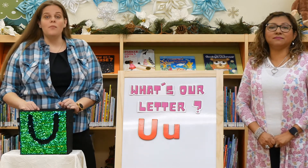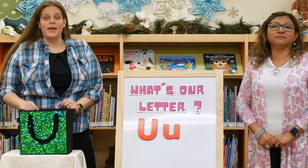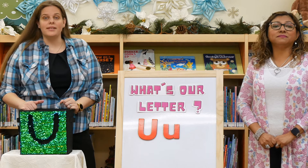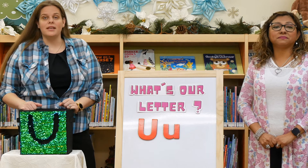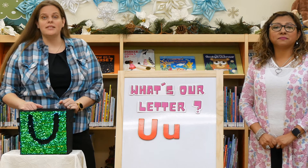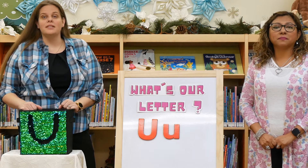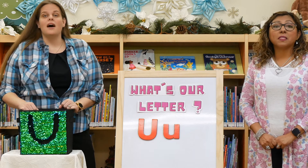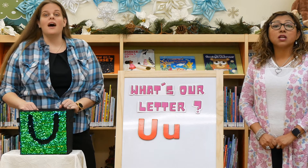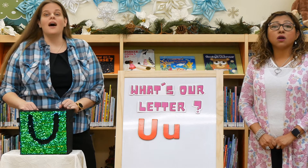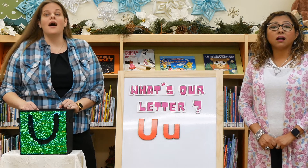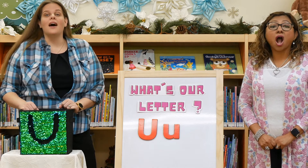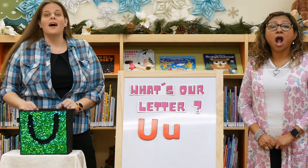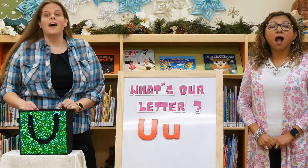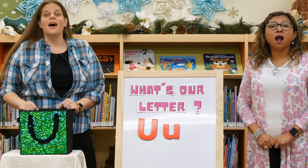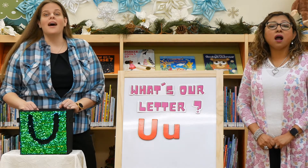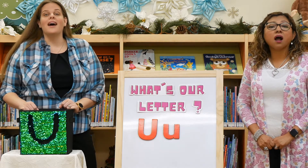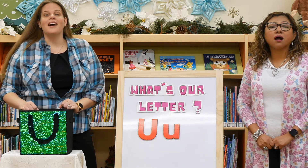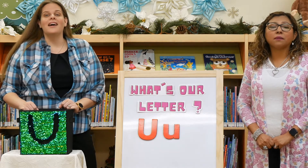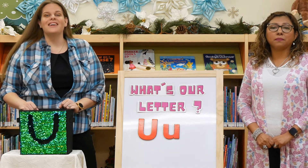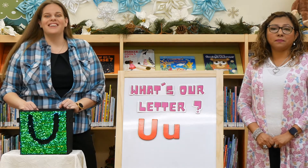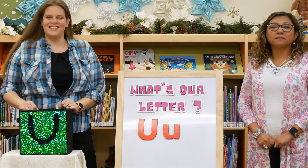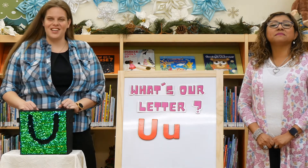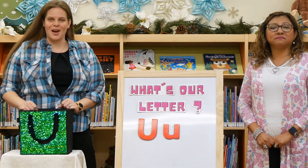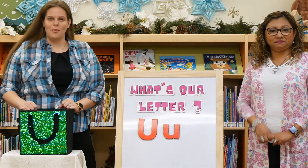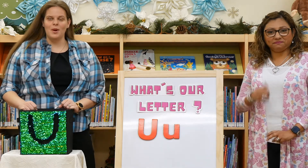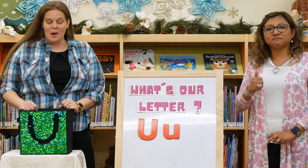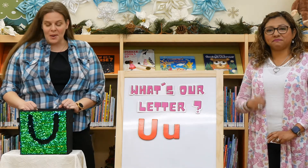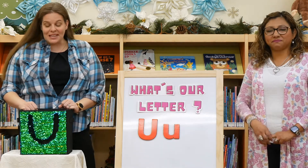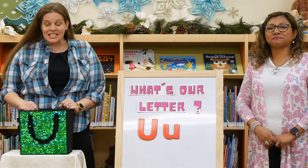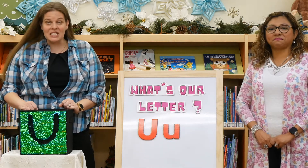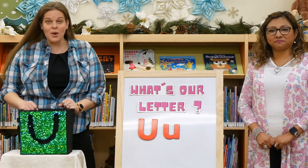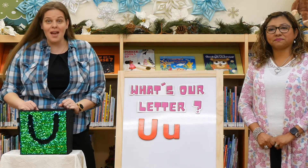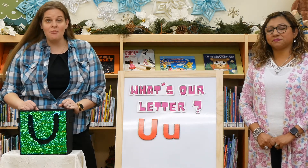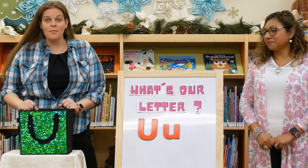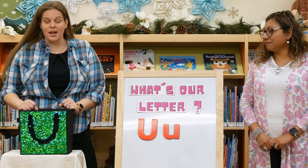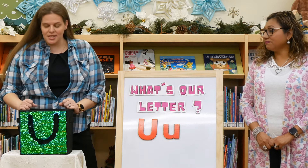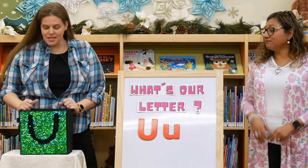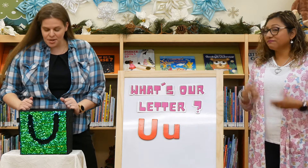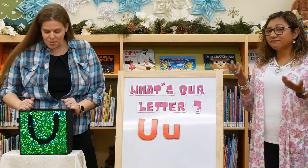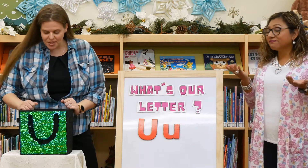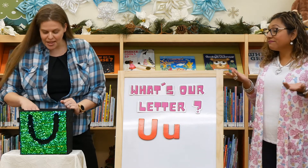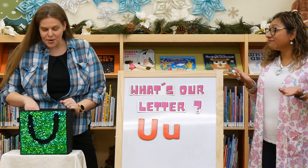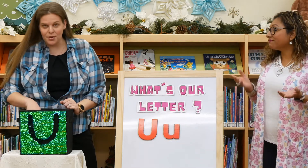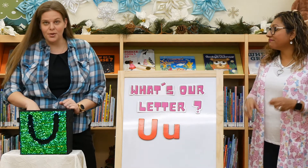makes is uh. Good job. All right. Let's see what I have in my box that starts with the letter U.